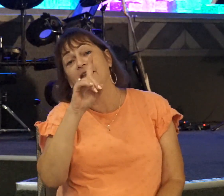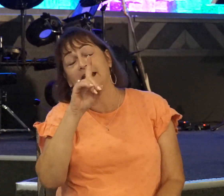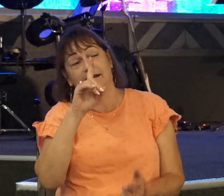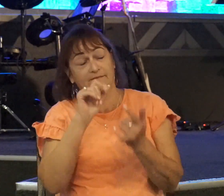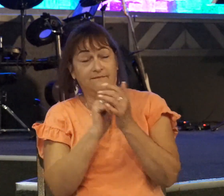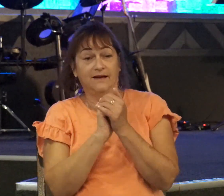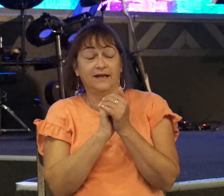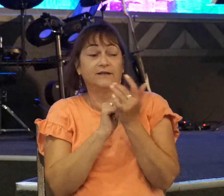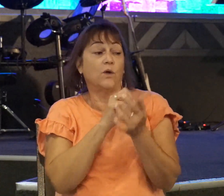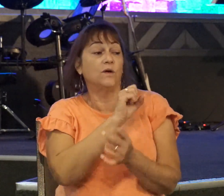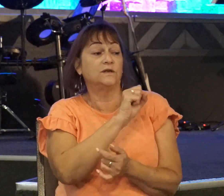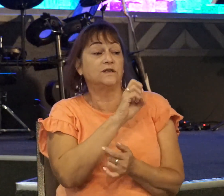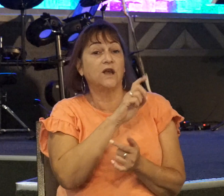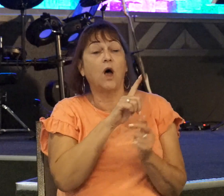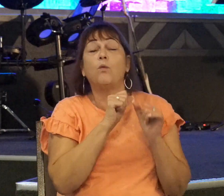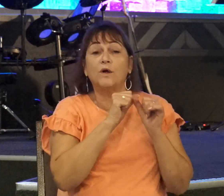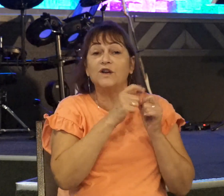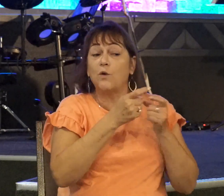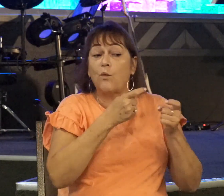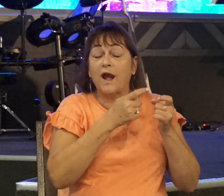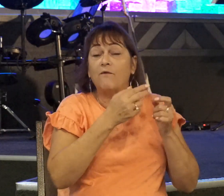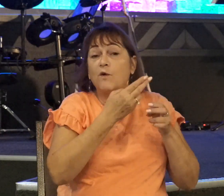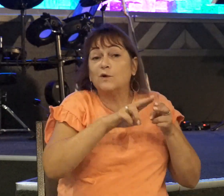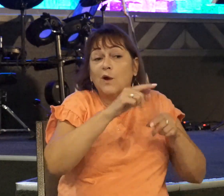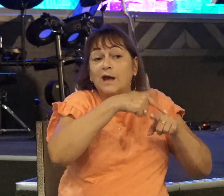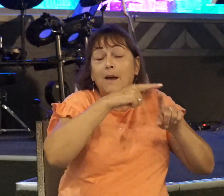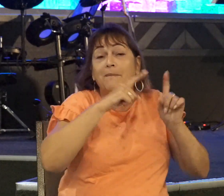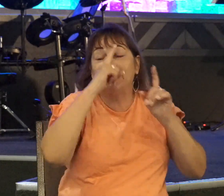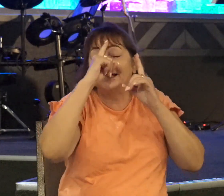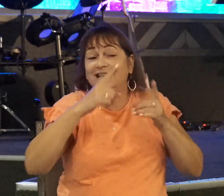continue to reign for a little bit. But the decision's been made. His kingdom's been taken.